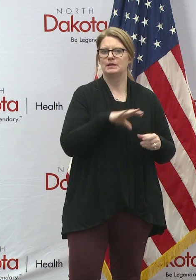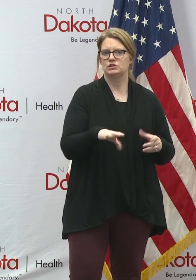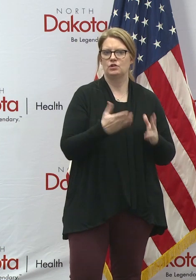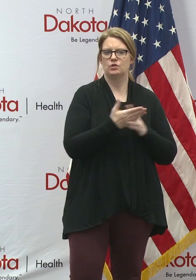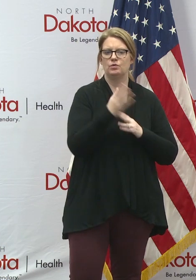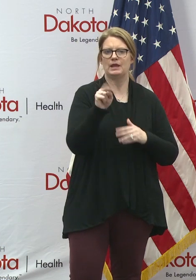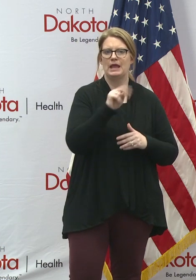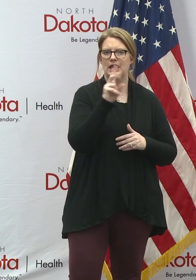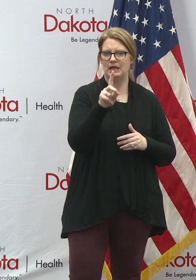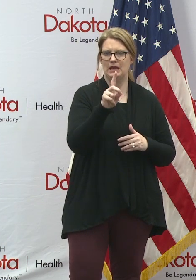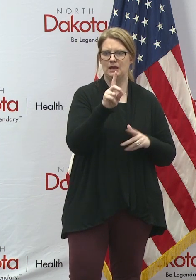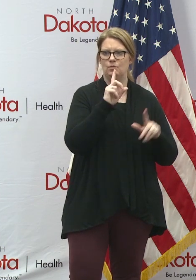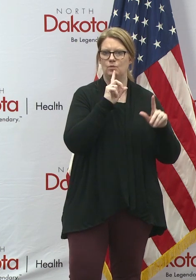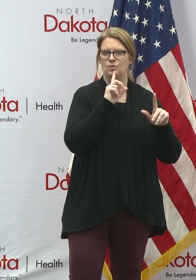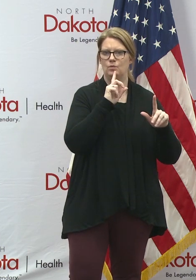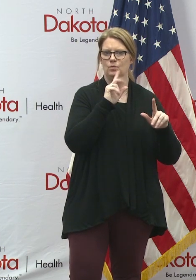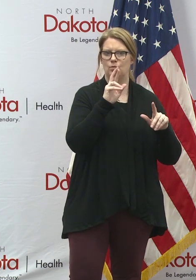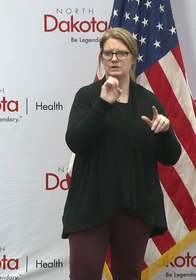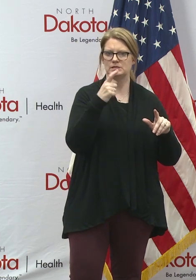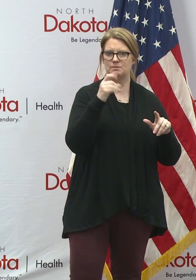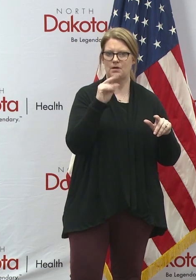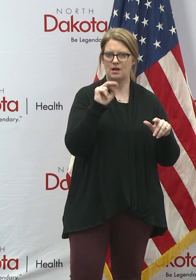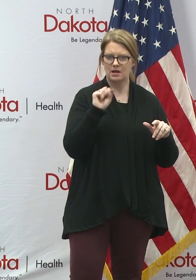ndresponse.gov.